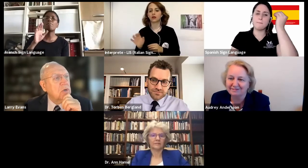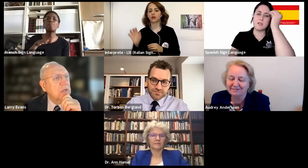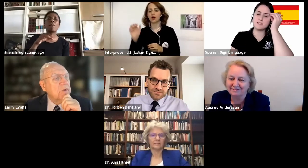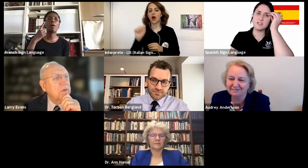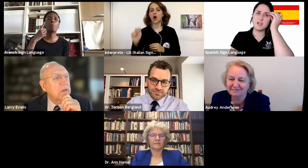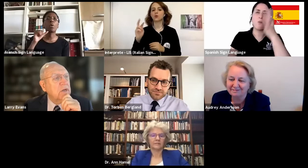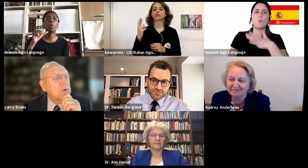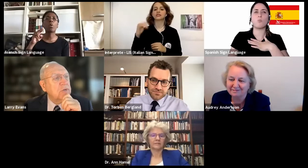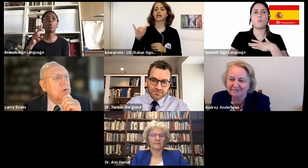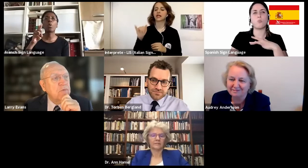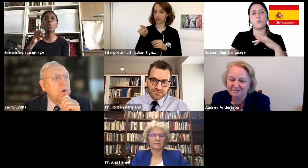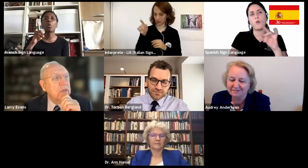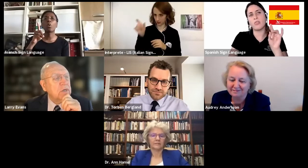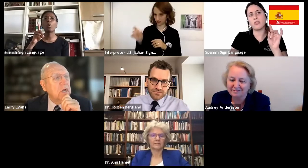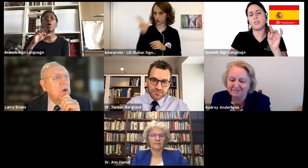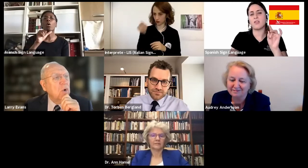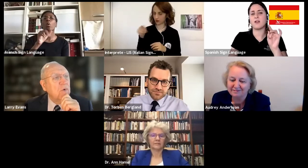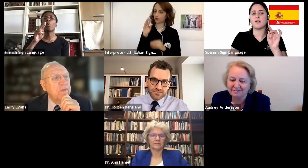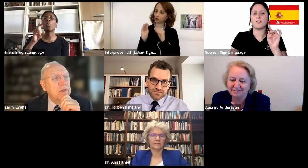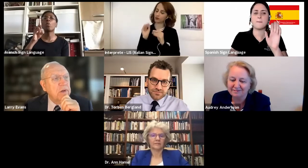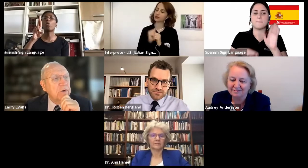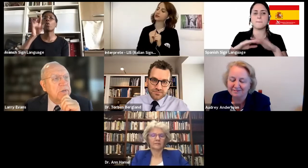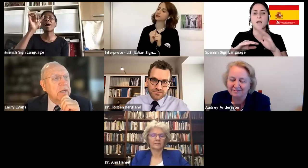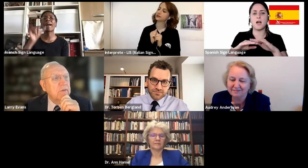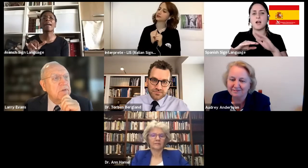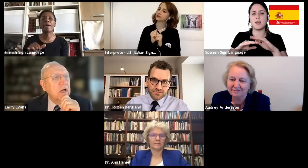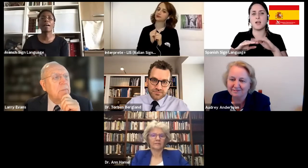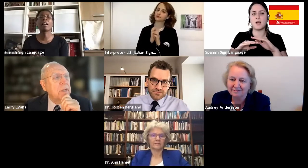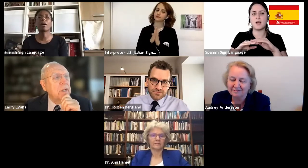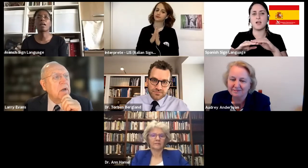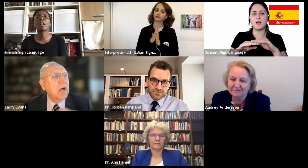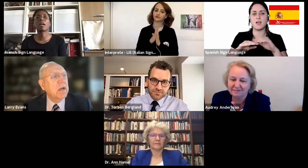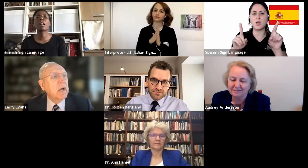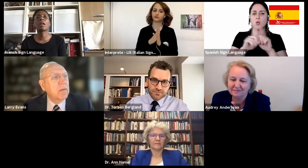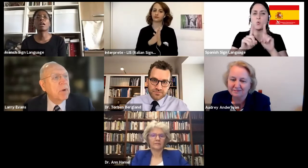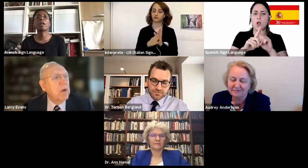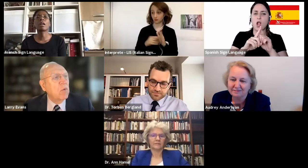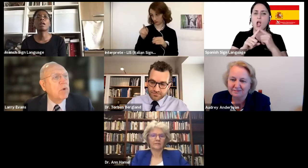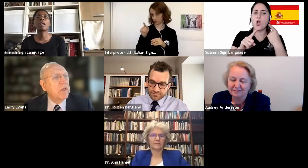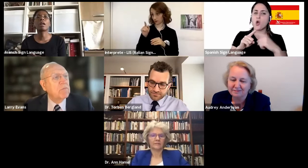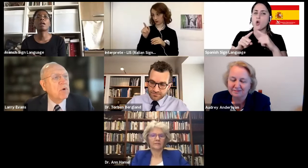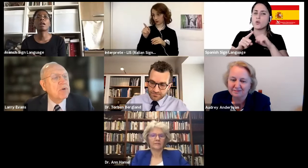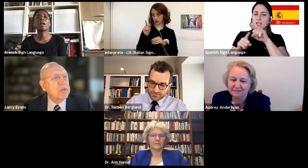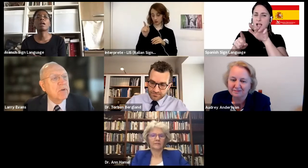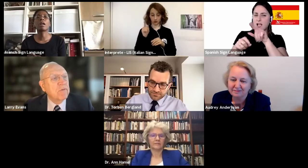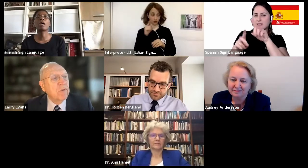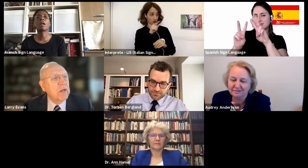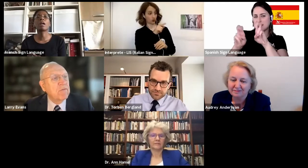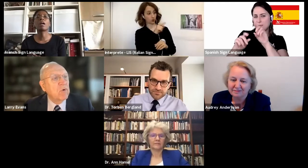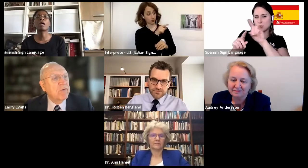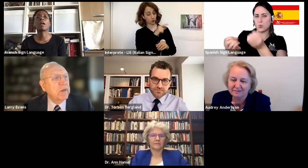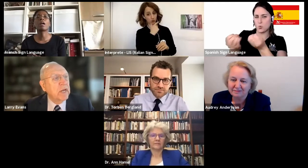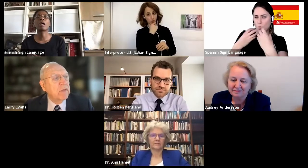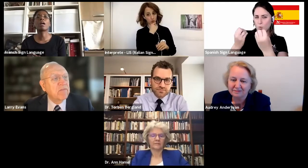some of the issues that you've raised. Over the years, I have stopped being caught up with the emotions of